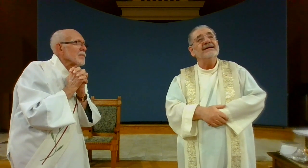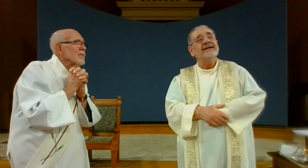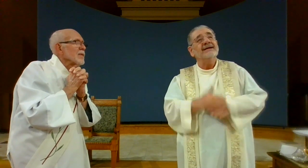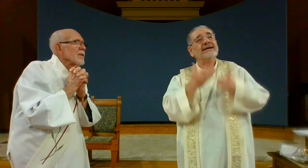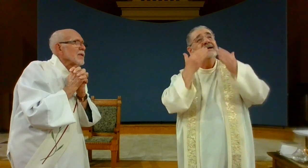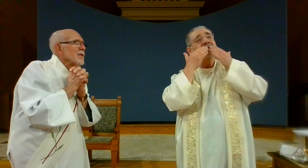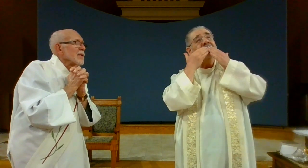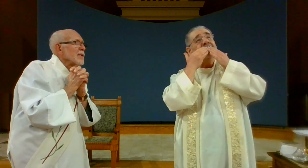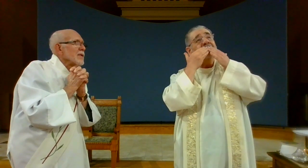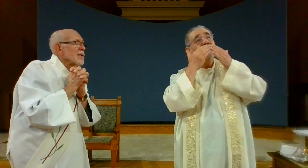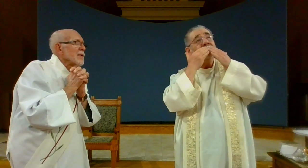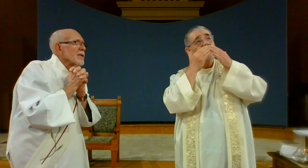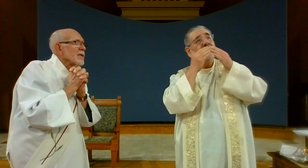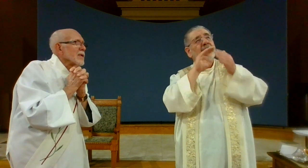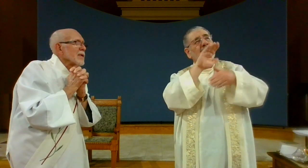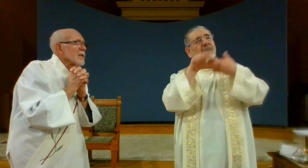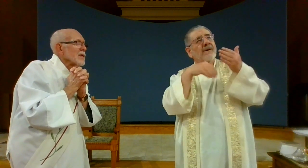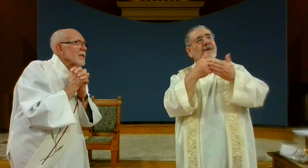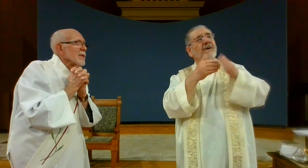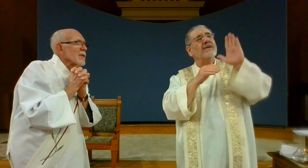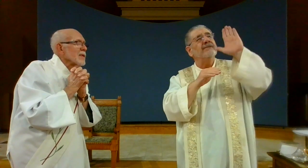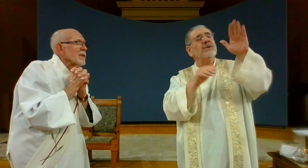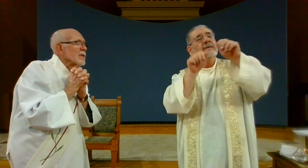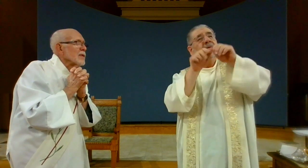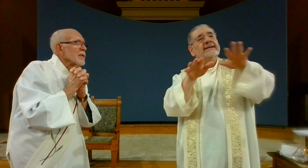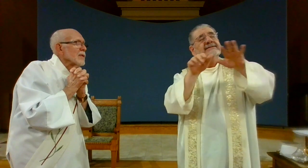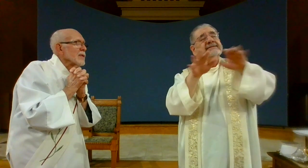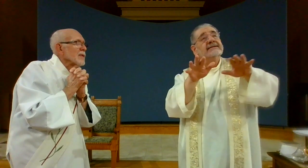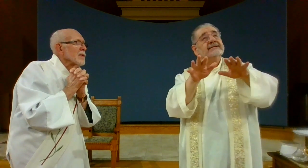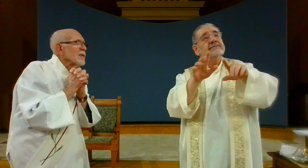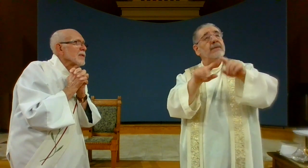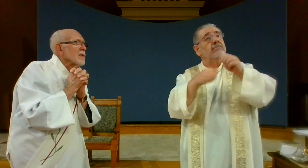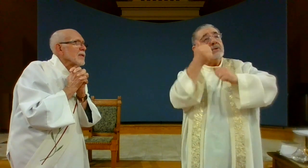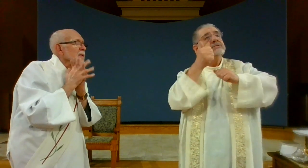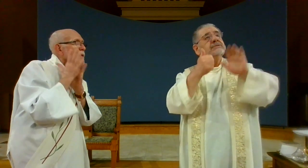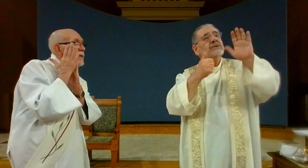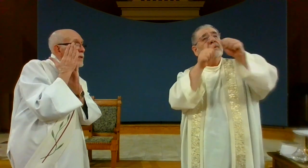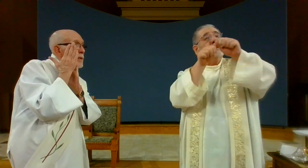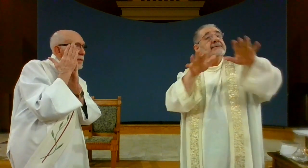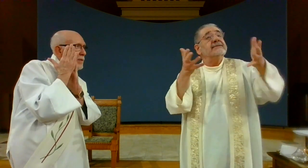and thank you for the most for blessing us with love